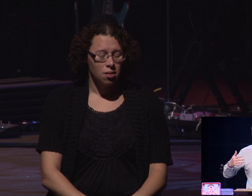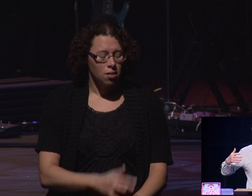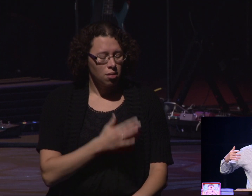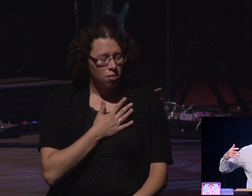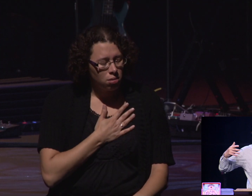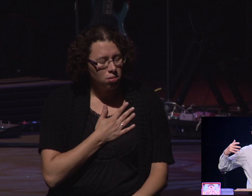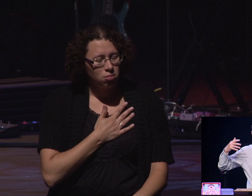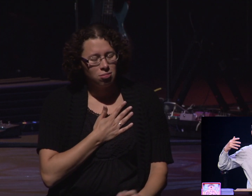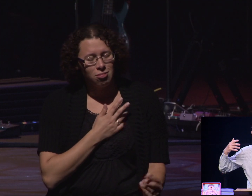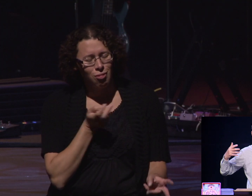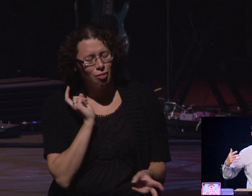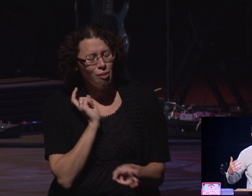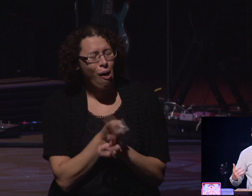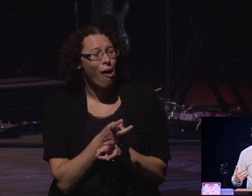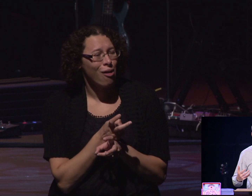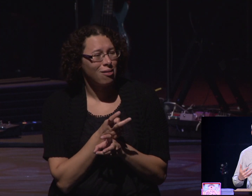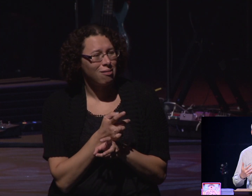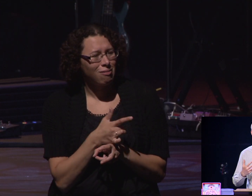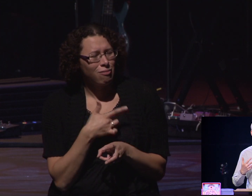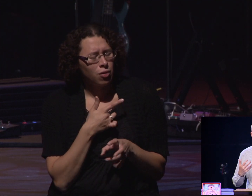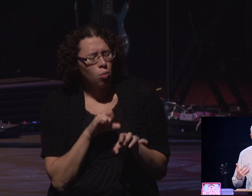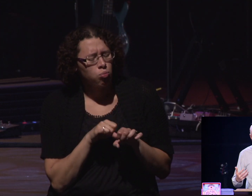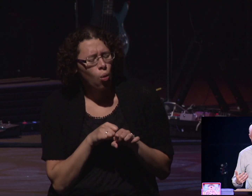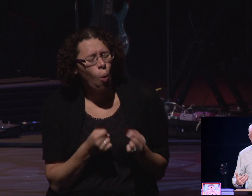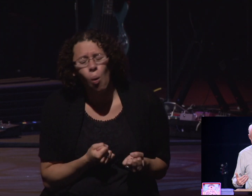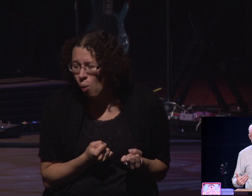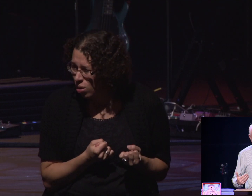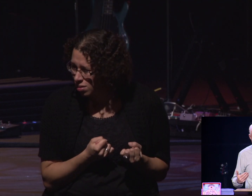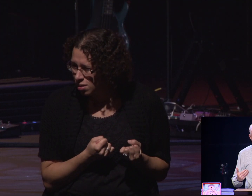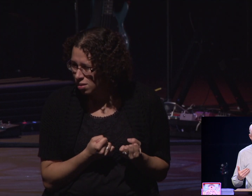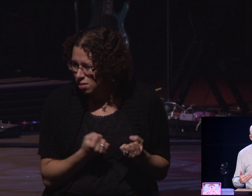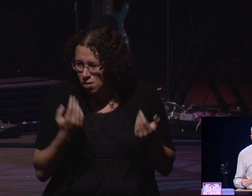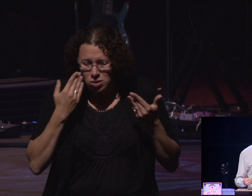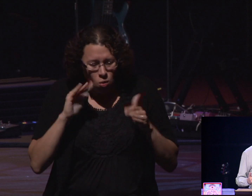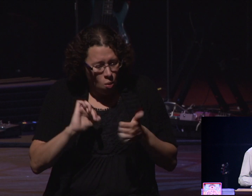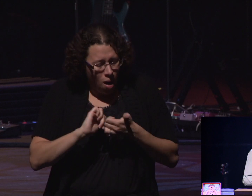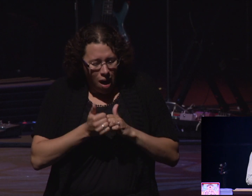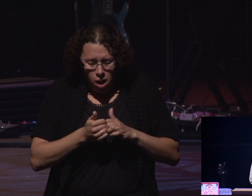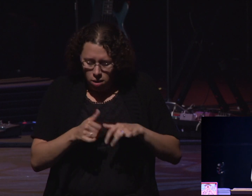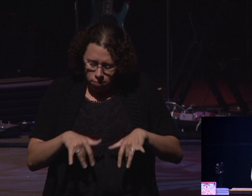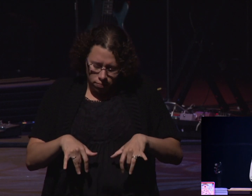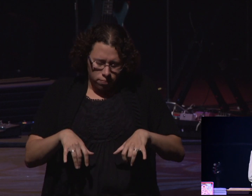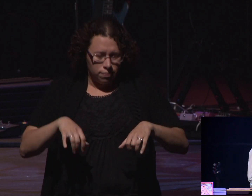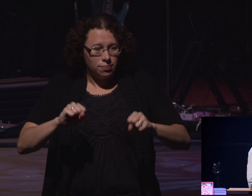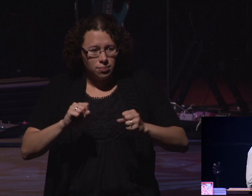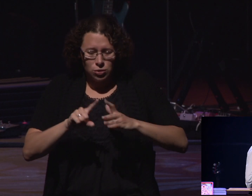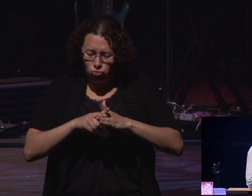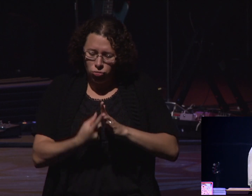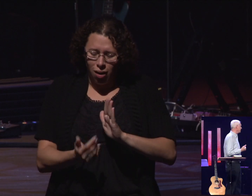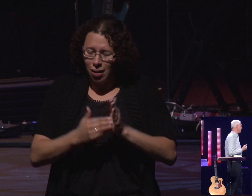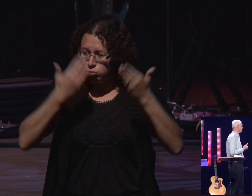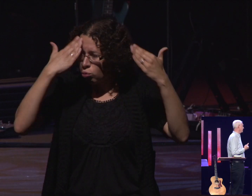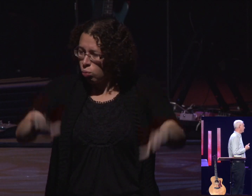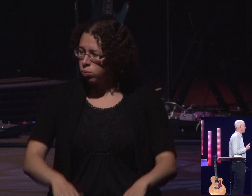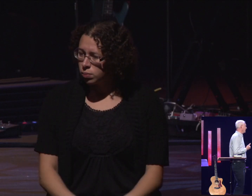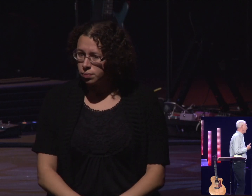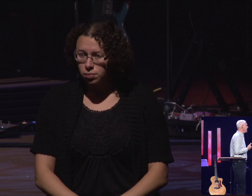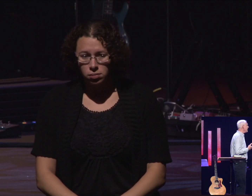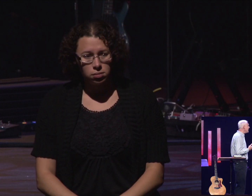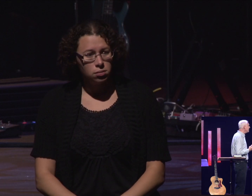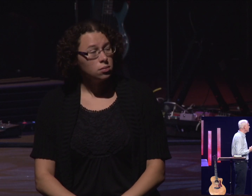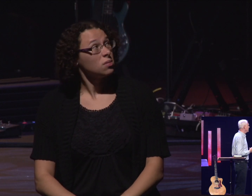things. And we get to that point where you're just broke and you don't have to pick yourself up. Psalms 147 is a verse that says this.